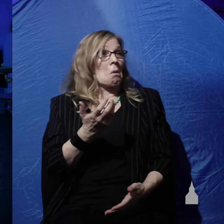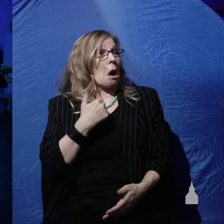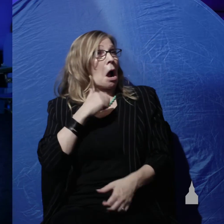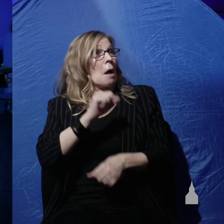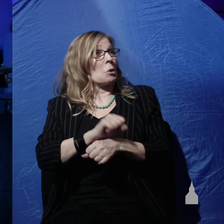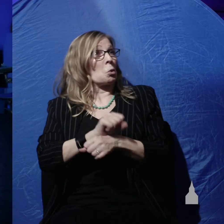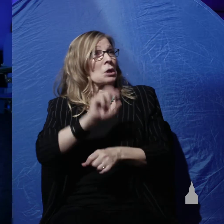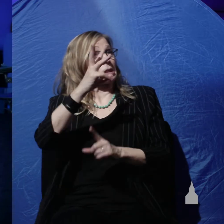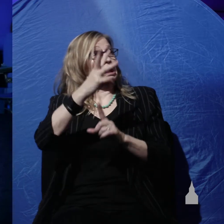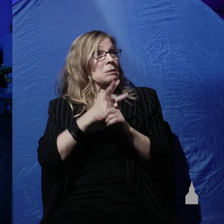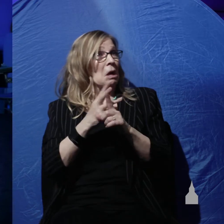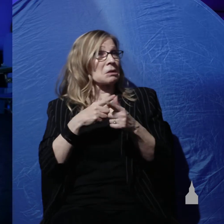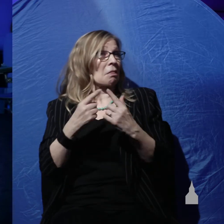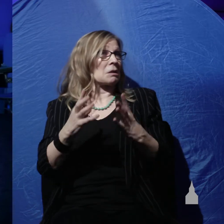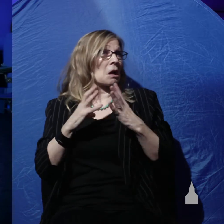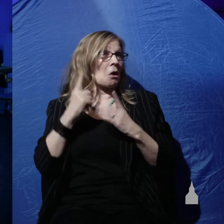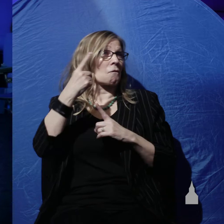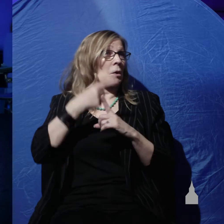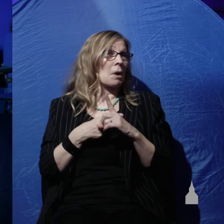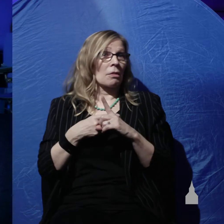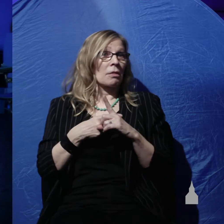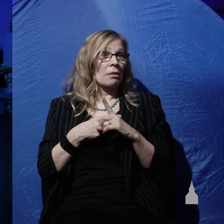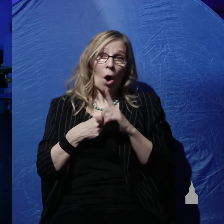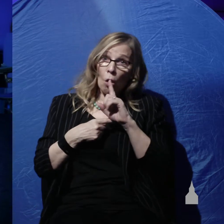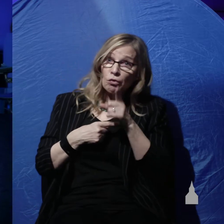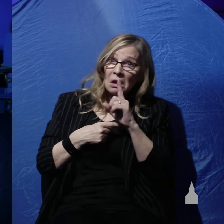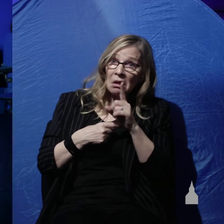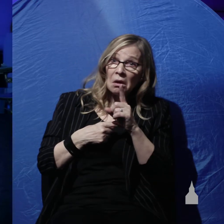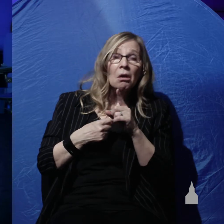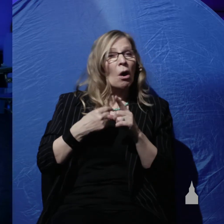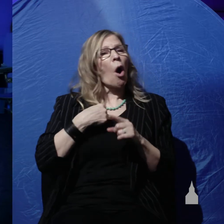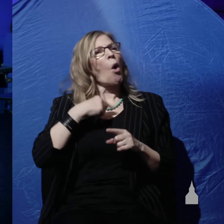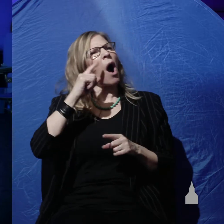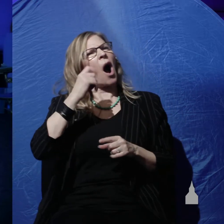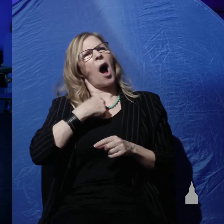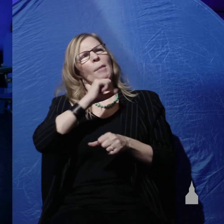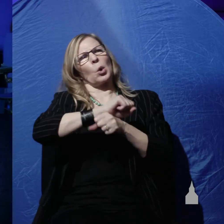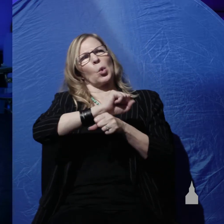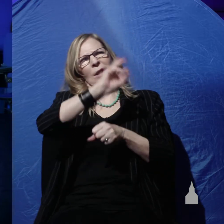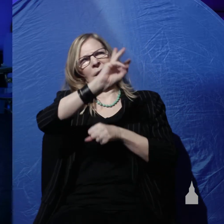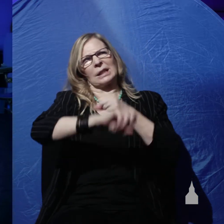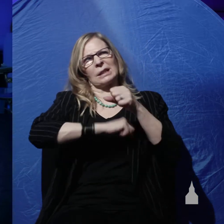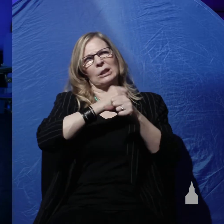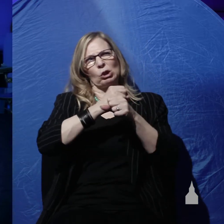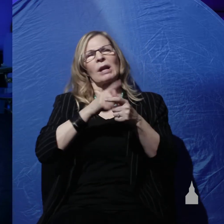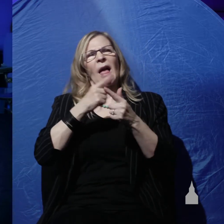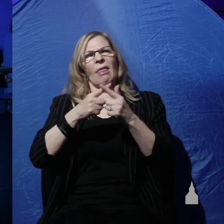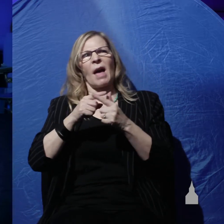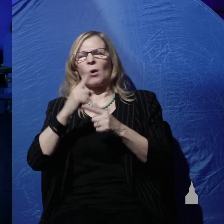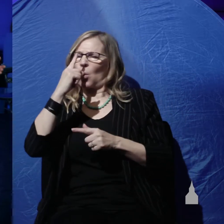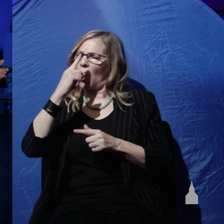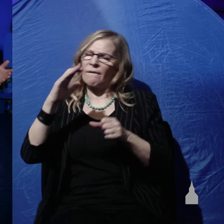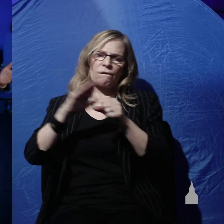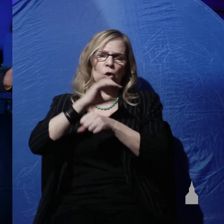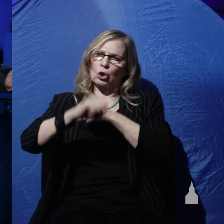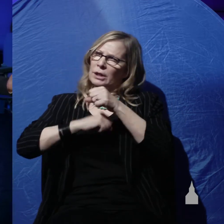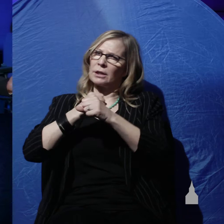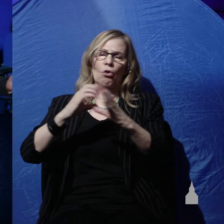work six months and then take off a month. Oh, really? Well, I'm going to work six years and take a whole year off. No, they all took the commandment as literal